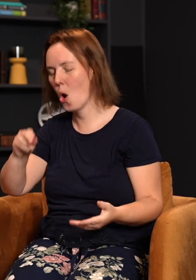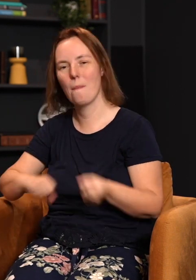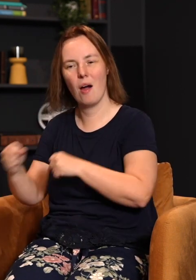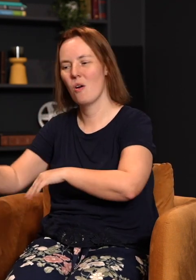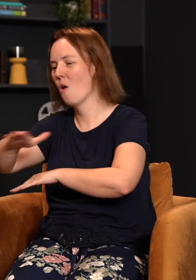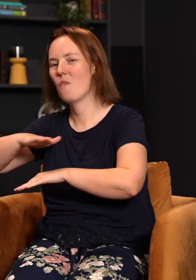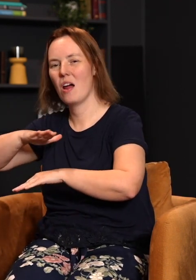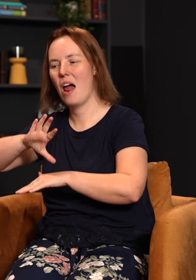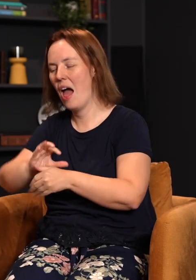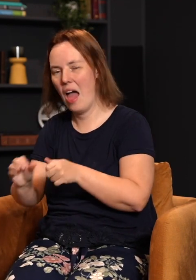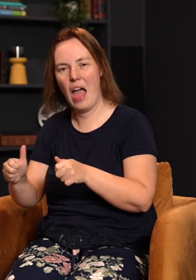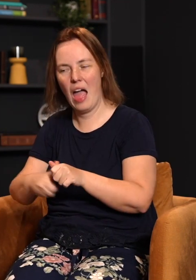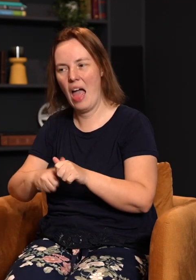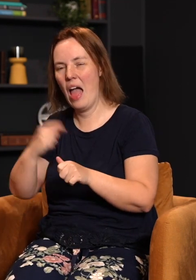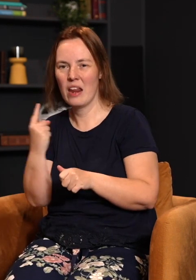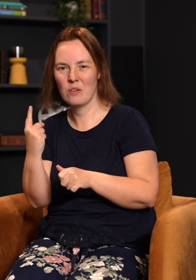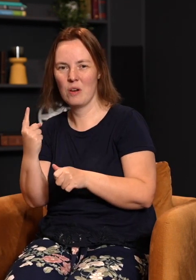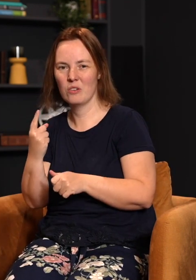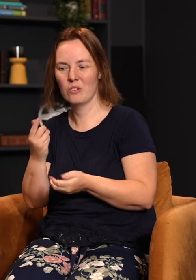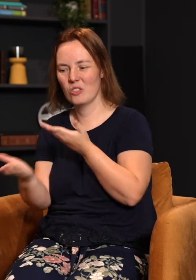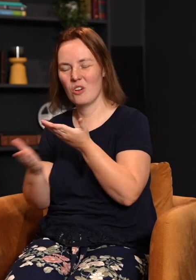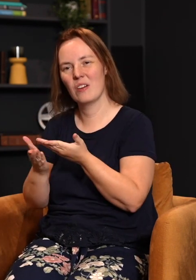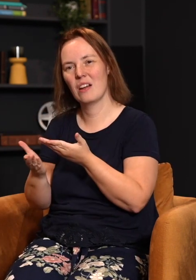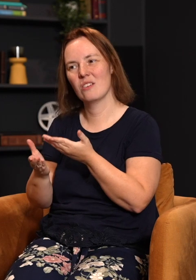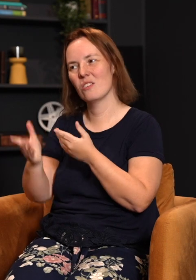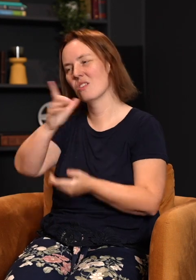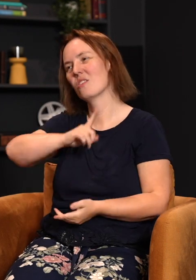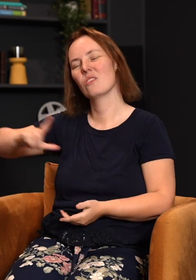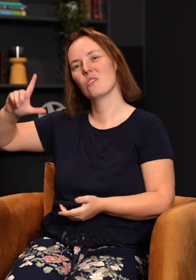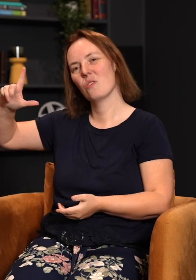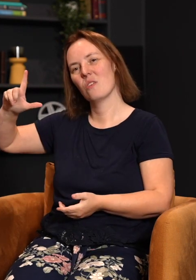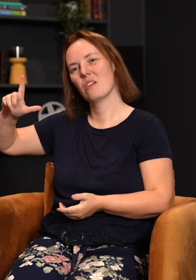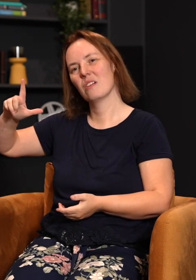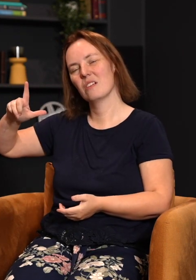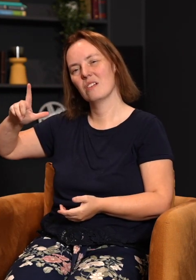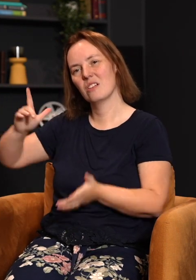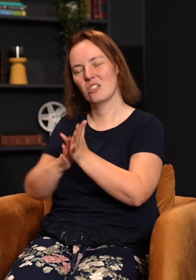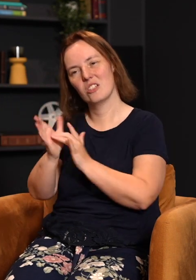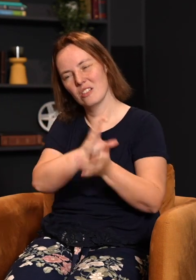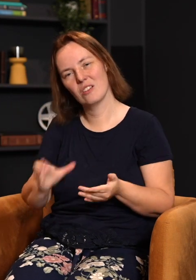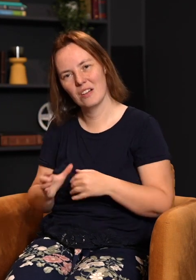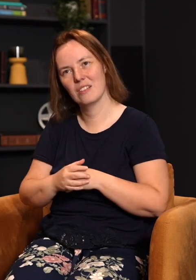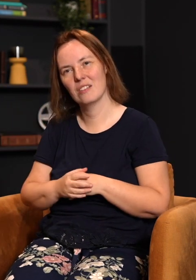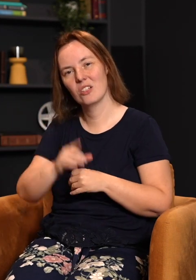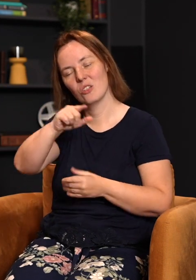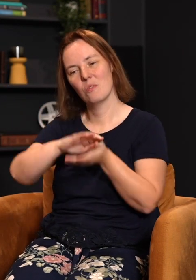over anyone who's serving under the lordship of Jesus Christ. You are not just a servant of Jesus Christ. You